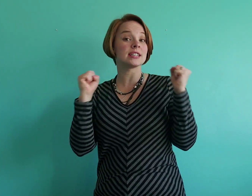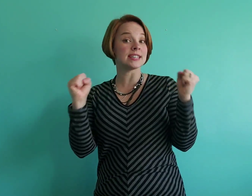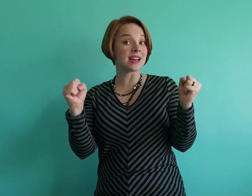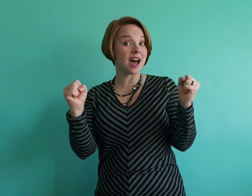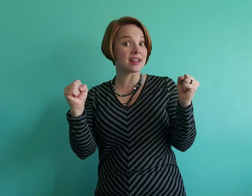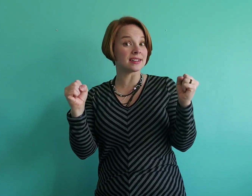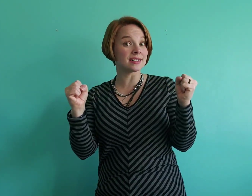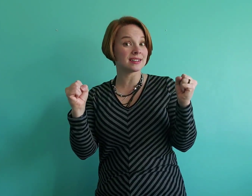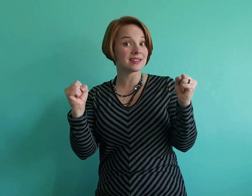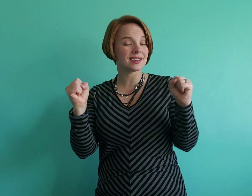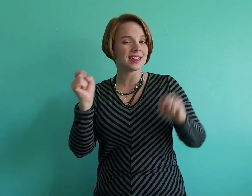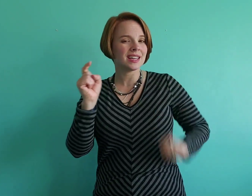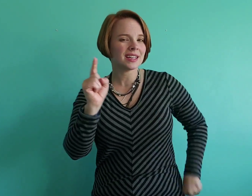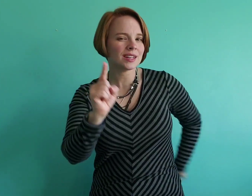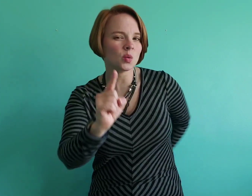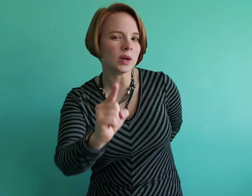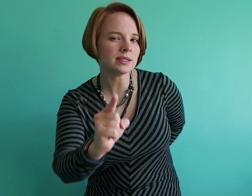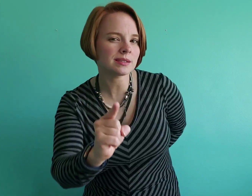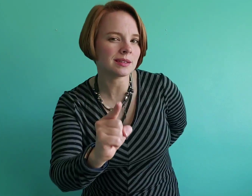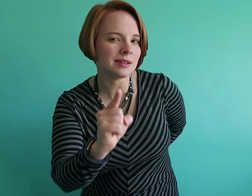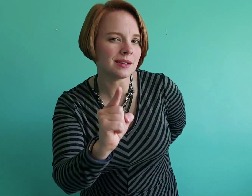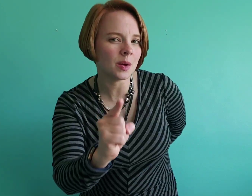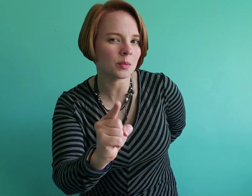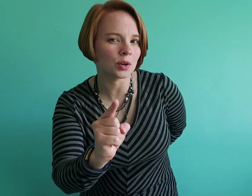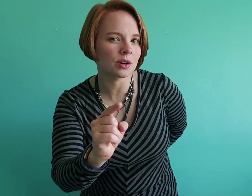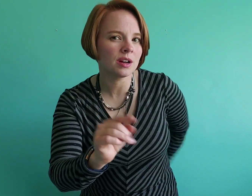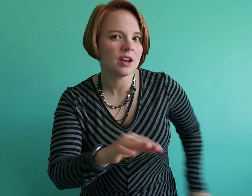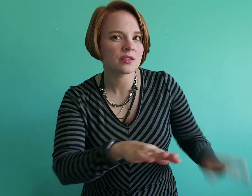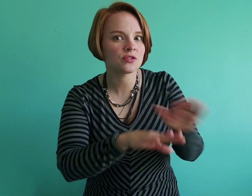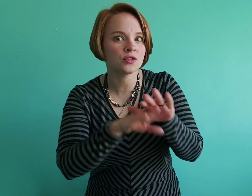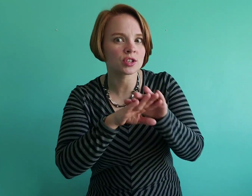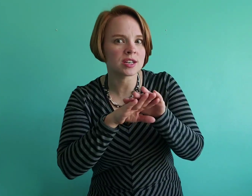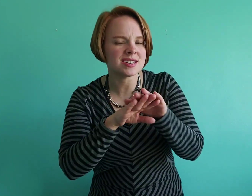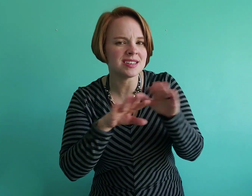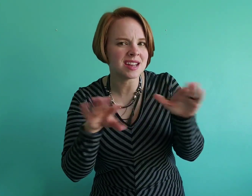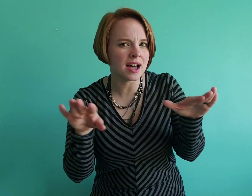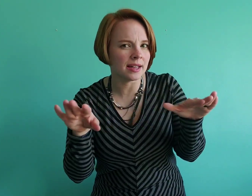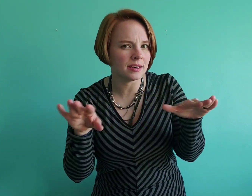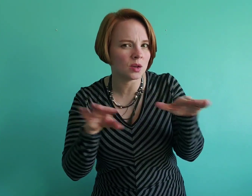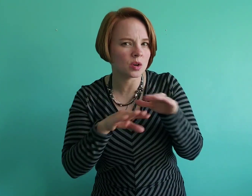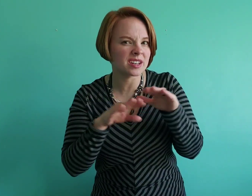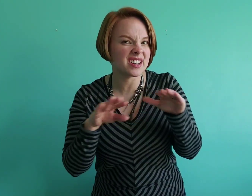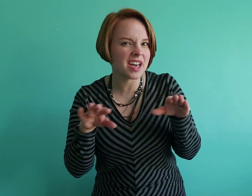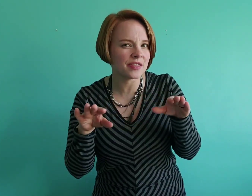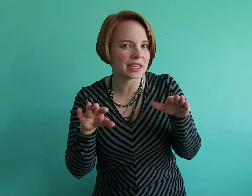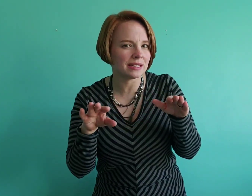none. Now what's the number for none or nothing?